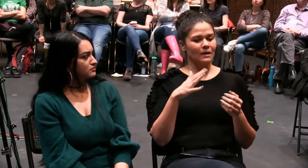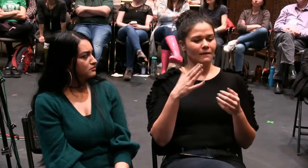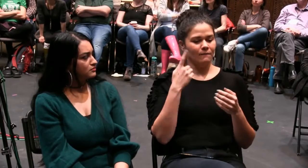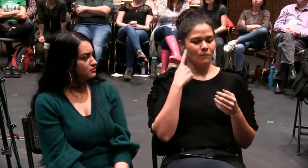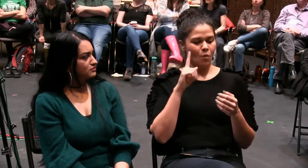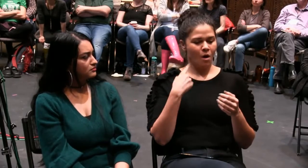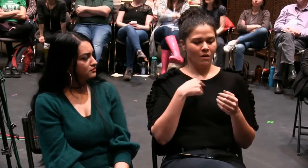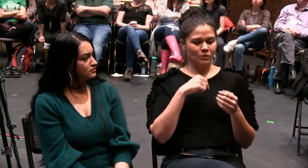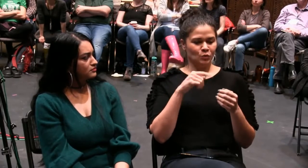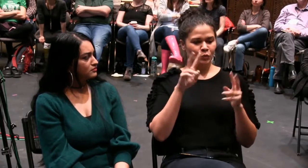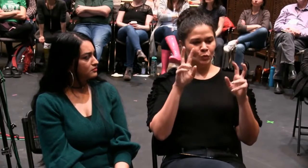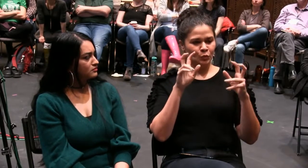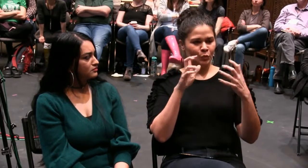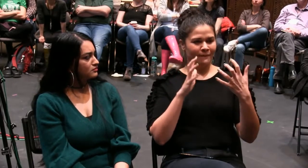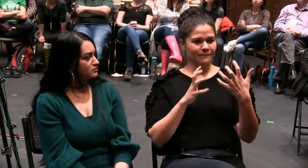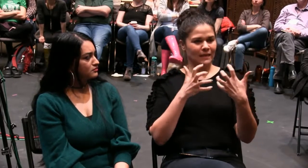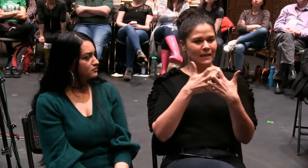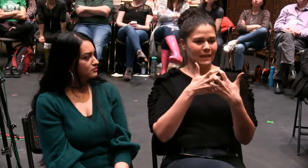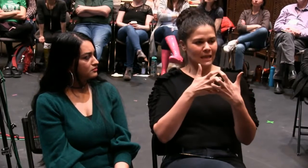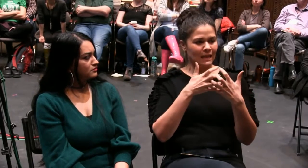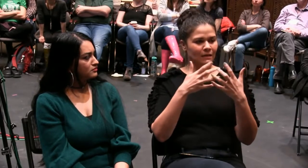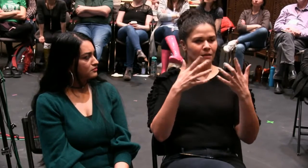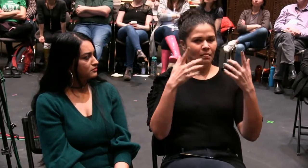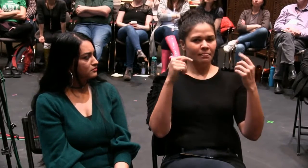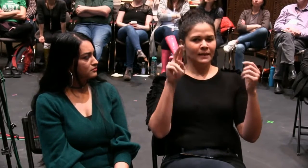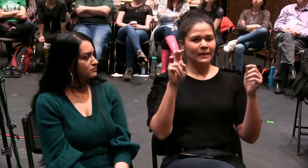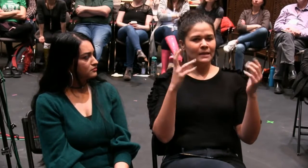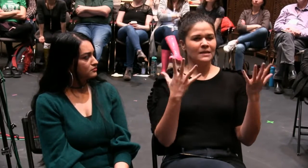to do. Because as human beings, we are whole people.